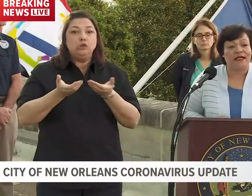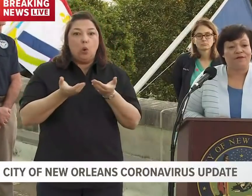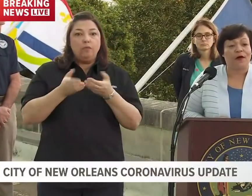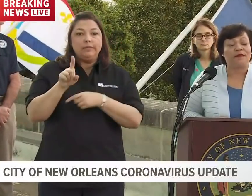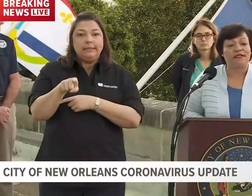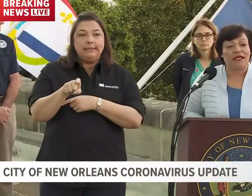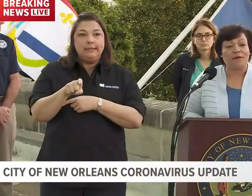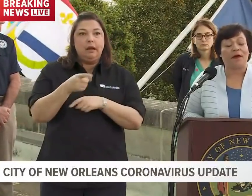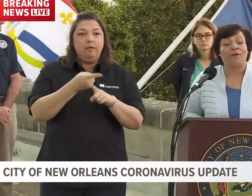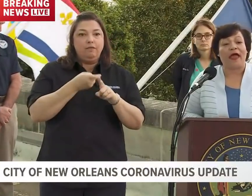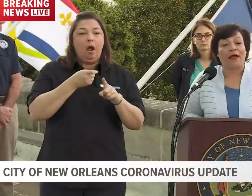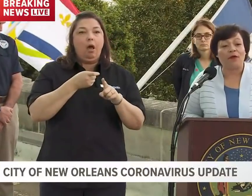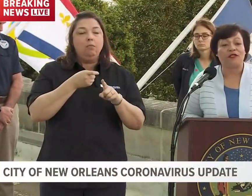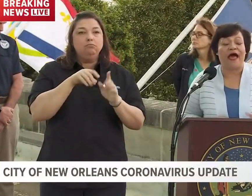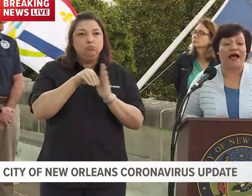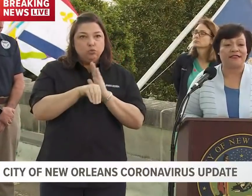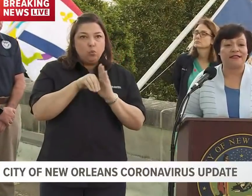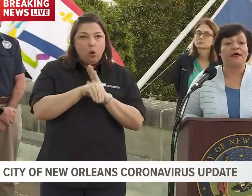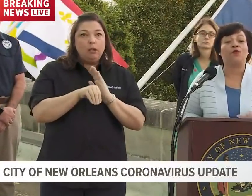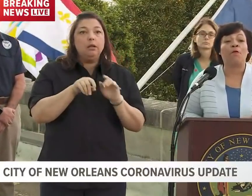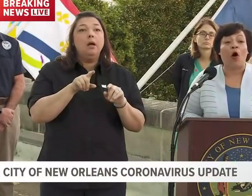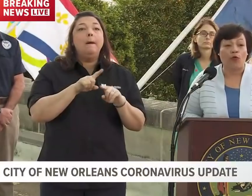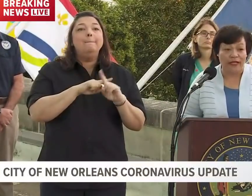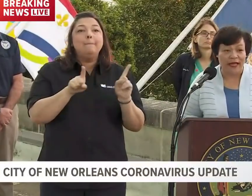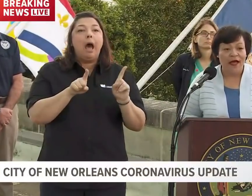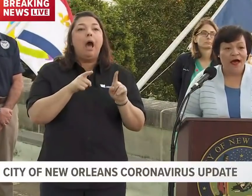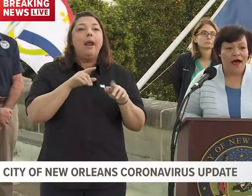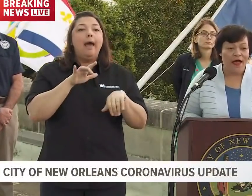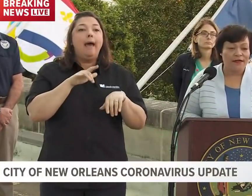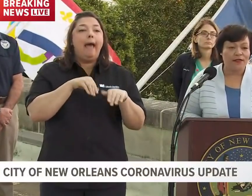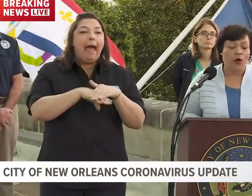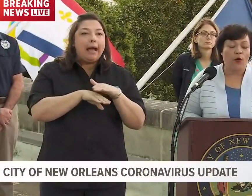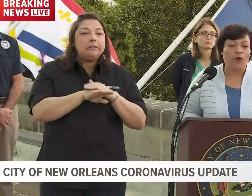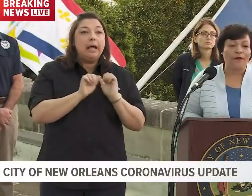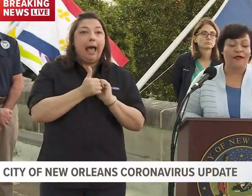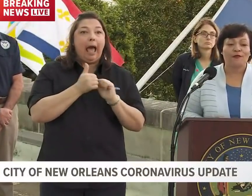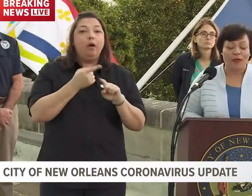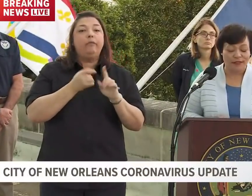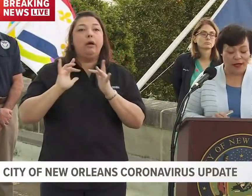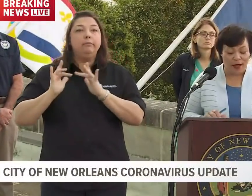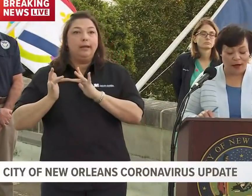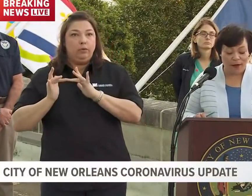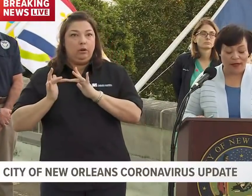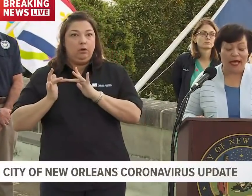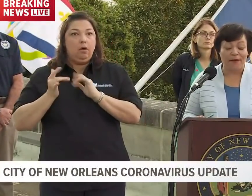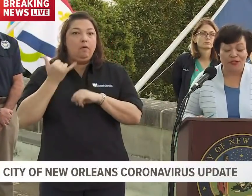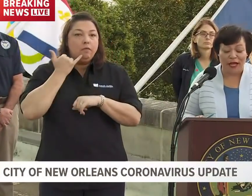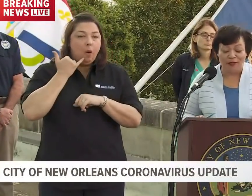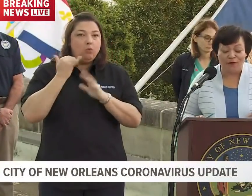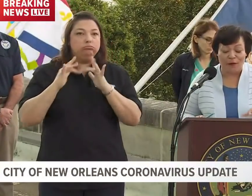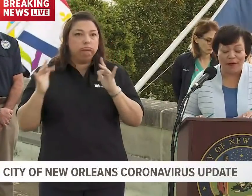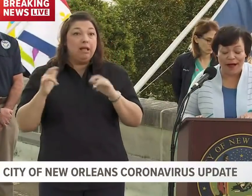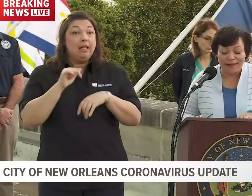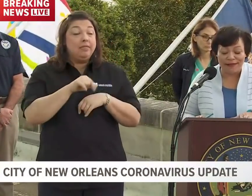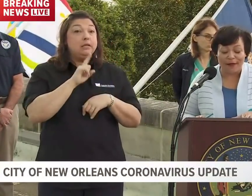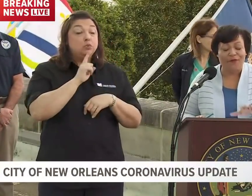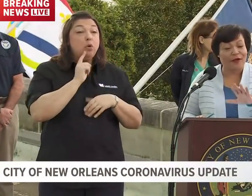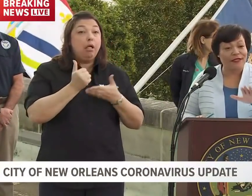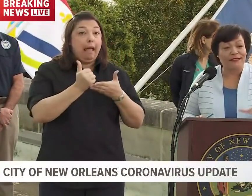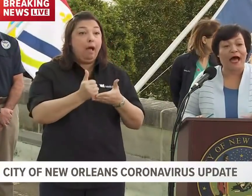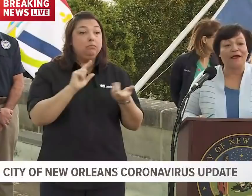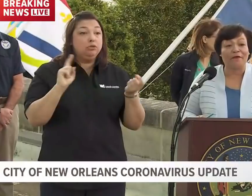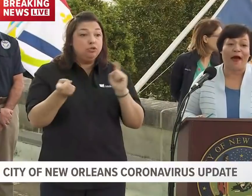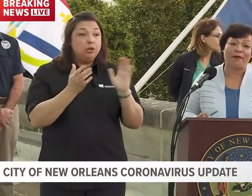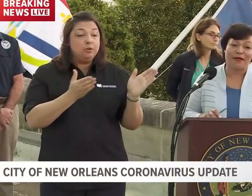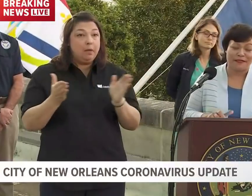that they need from the city, but able to access them remotely. And so this was a game changer for us and